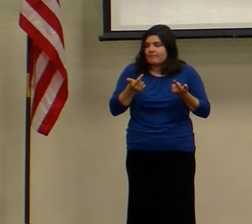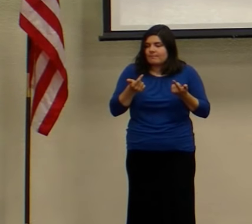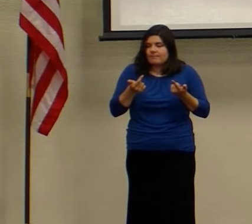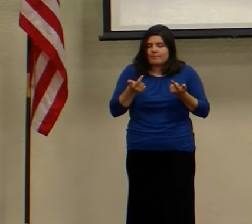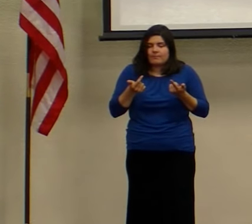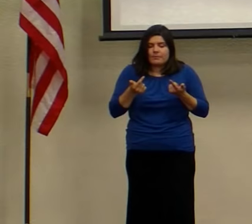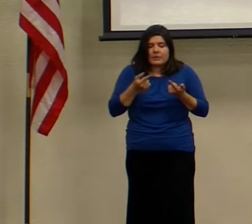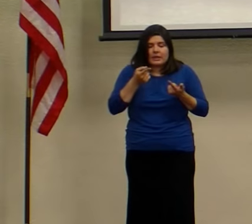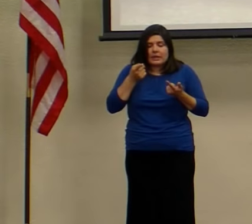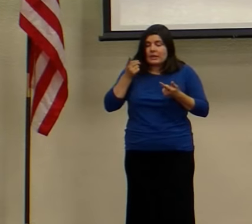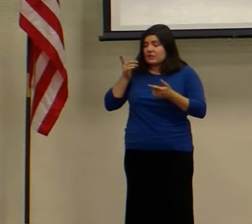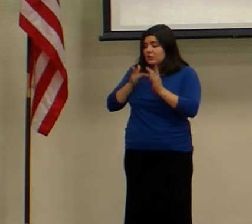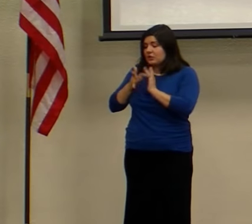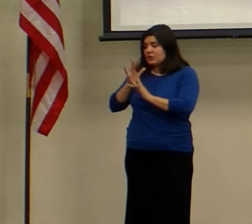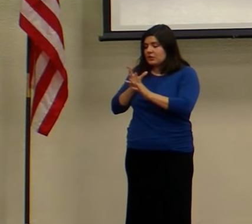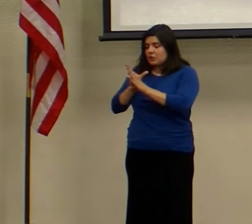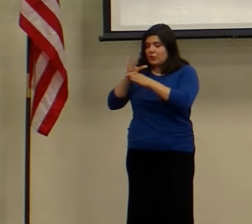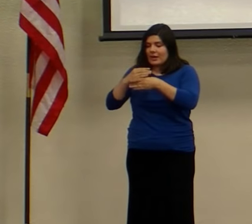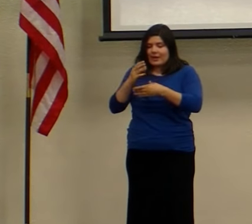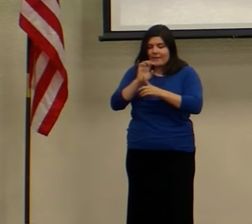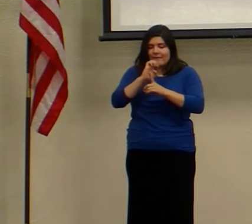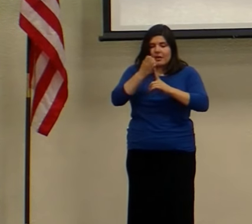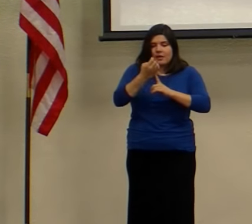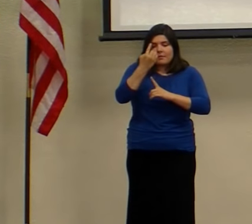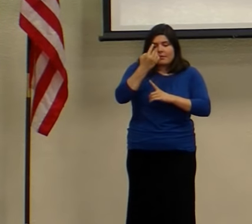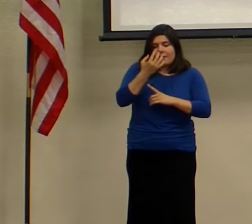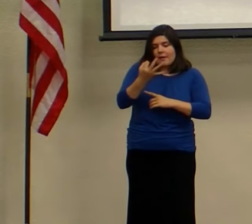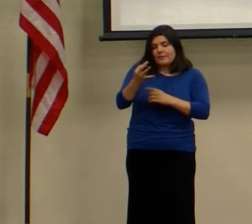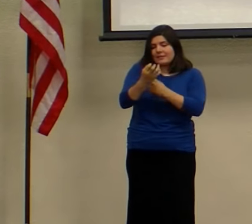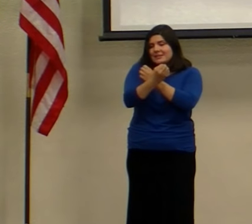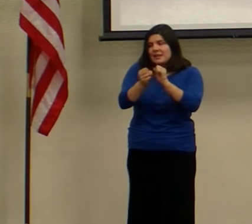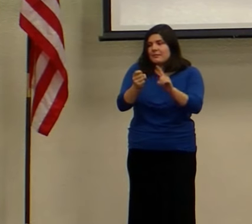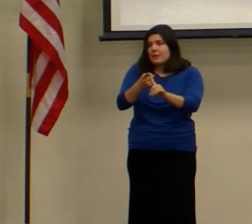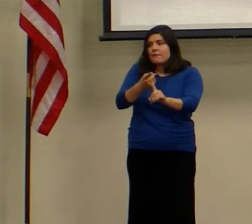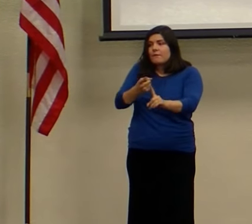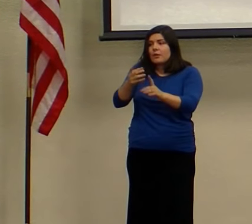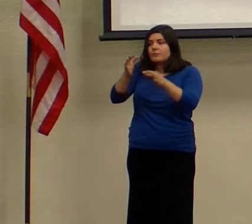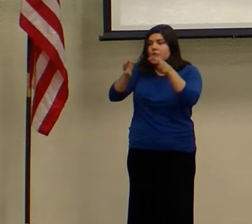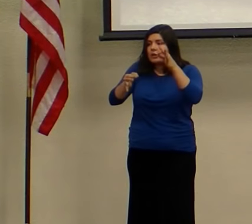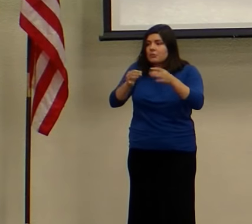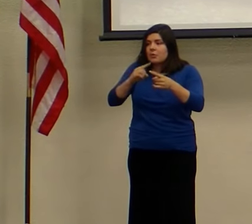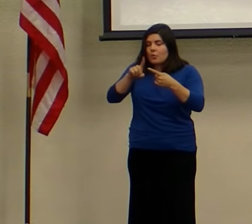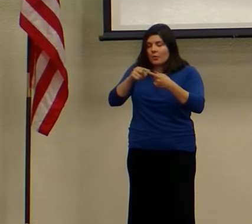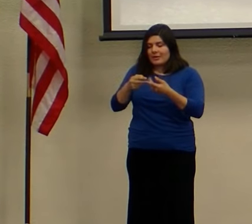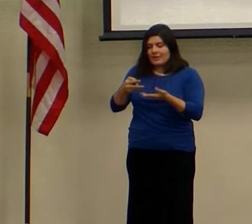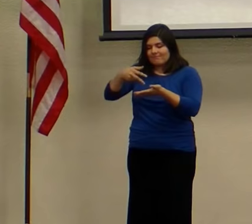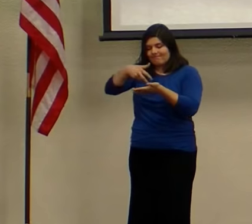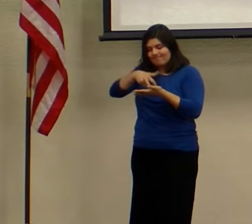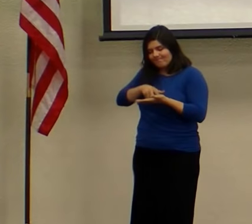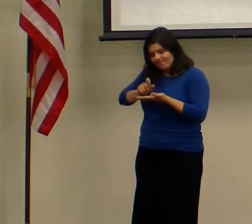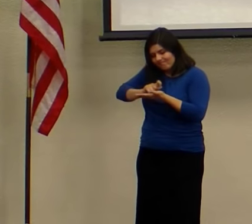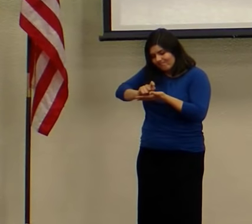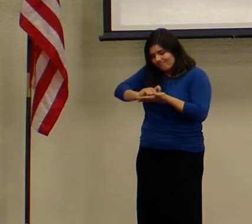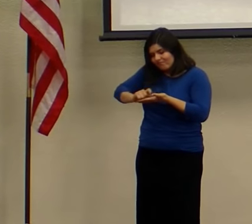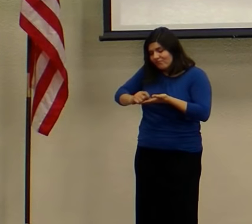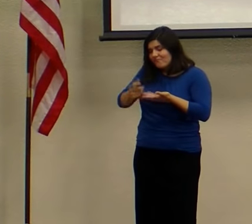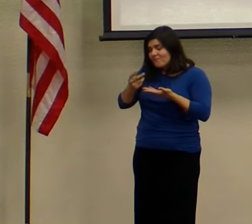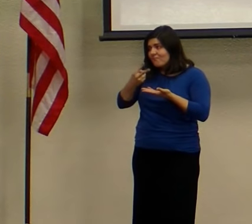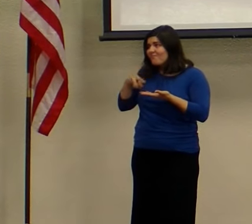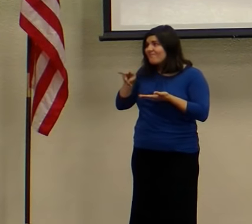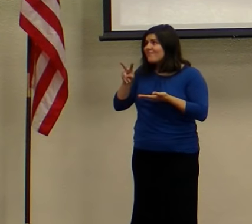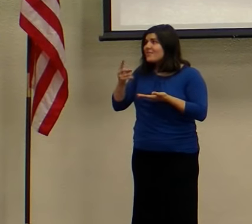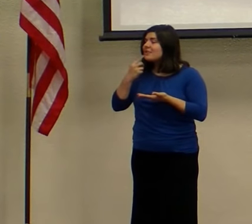He created this environment of safety, the safety from judgment, when he bends down and he looks up and he goes and says,